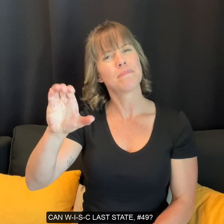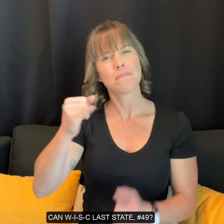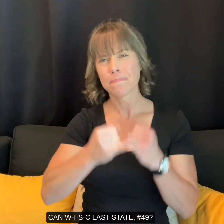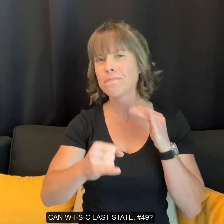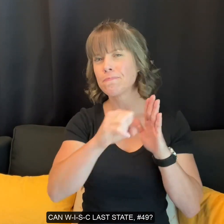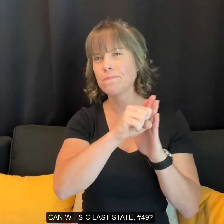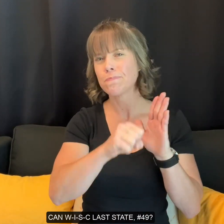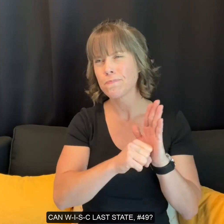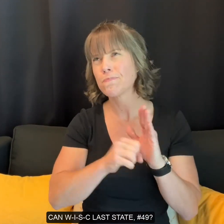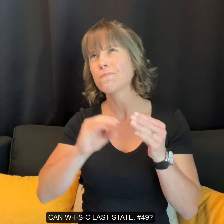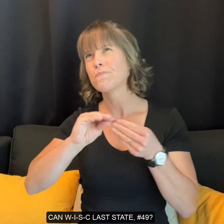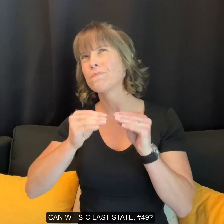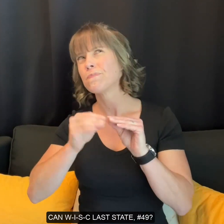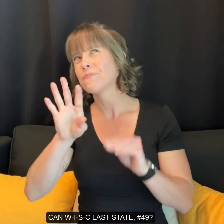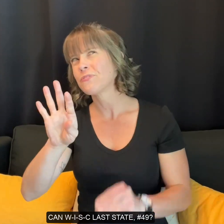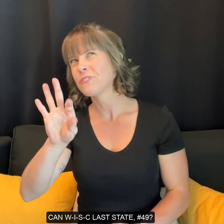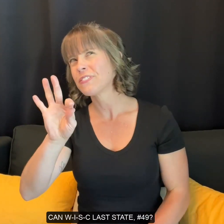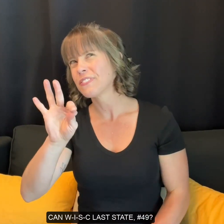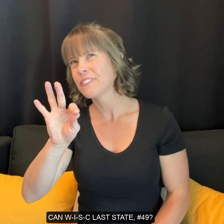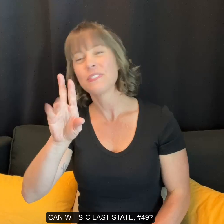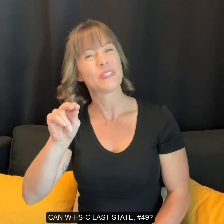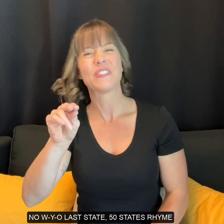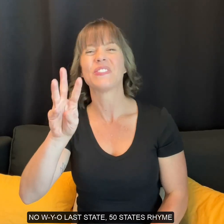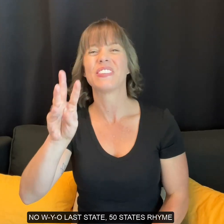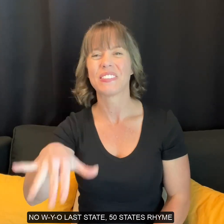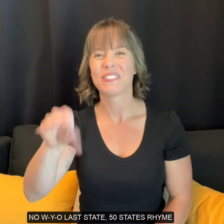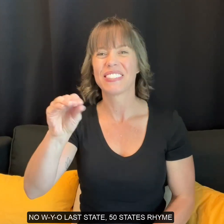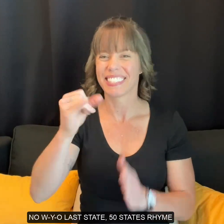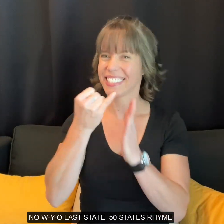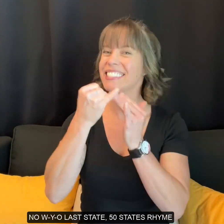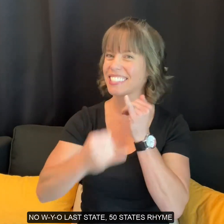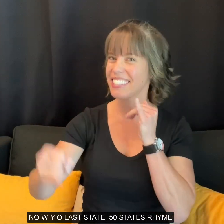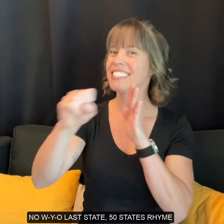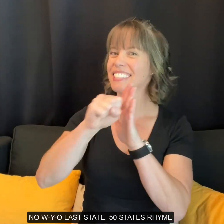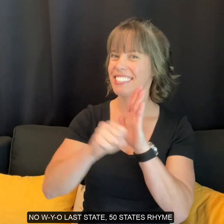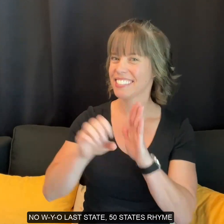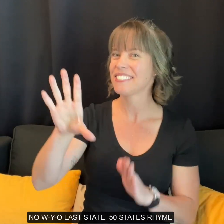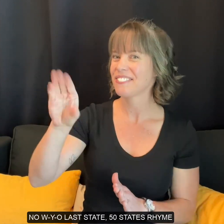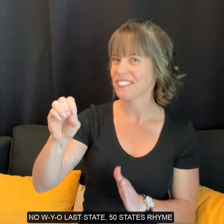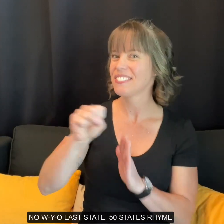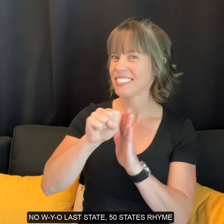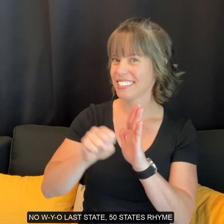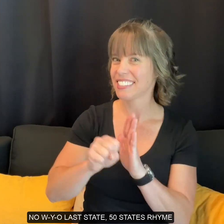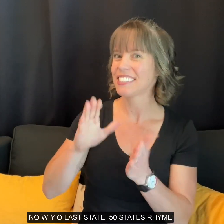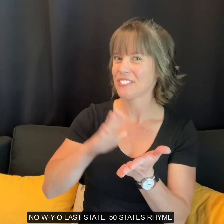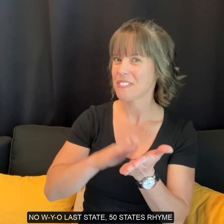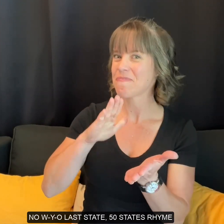be the last game, or is it for the nine? No, Wyoming is the last game, in the 50s, there's a ride.